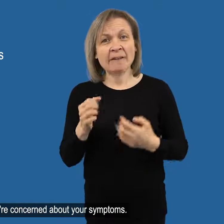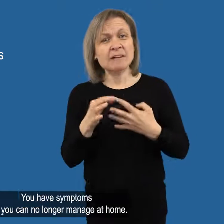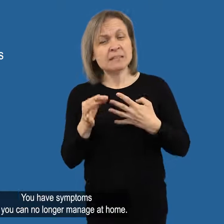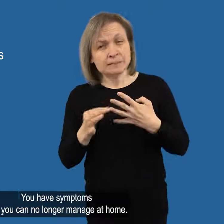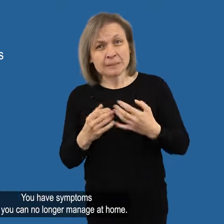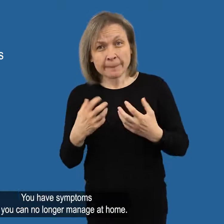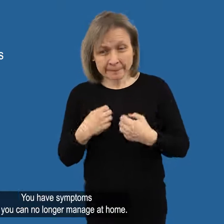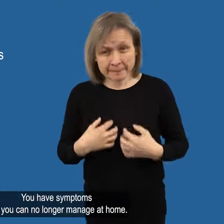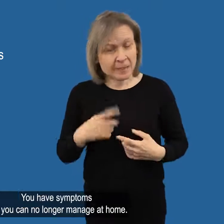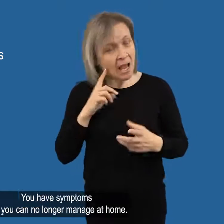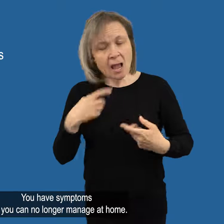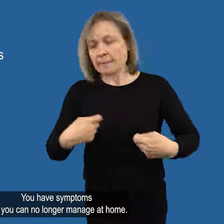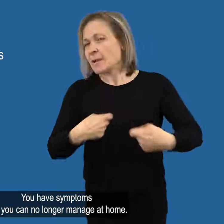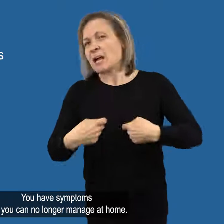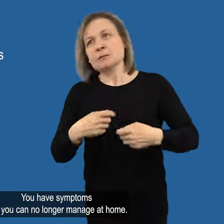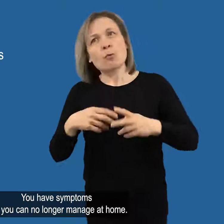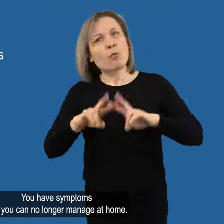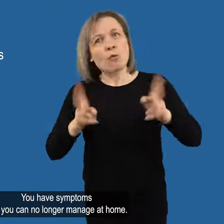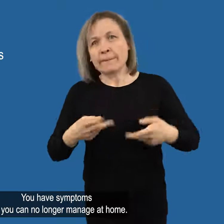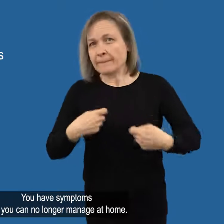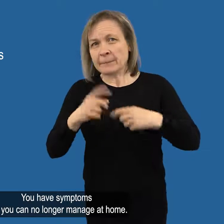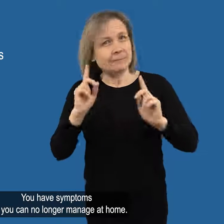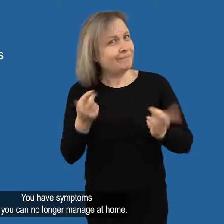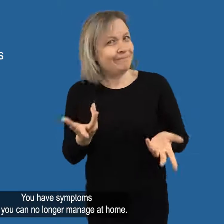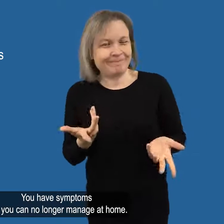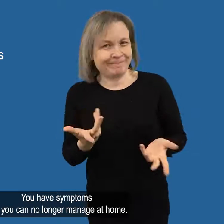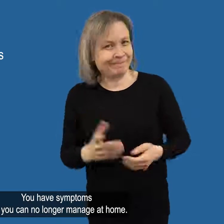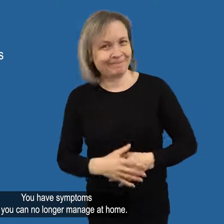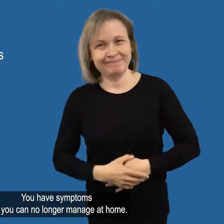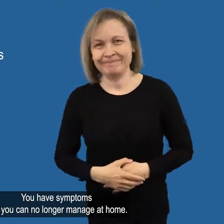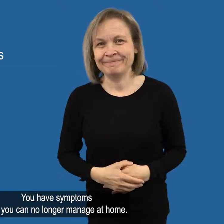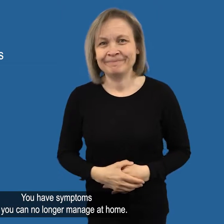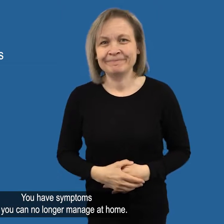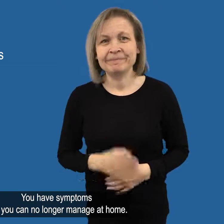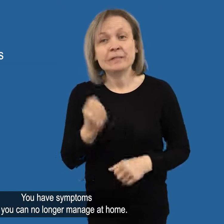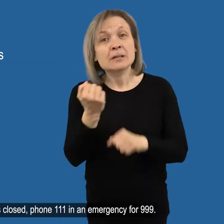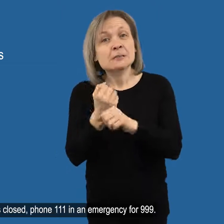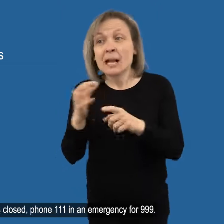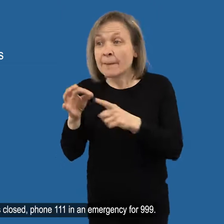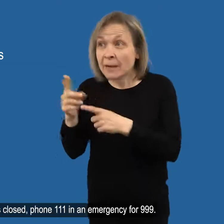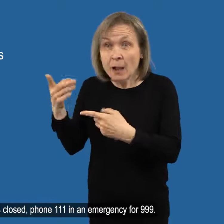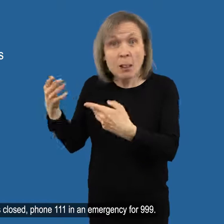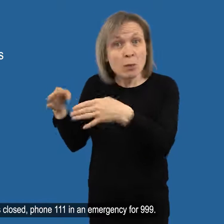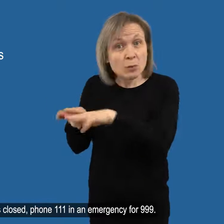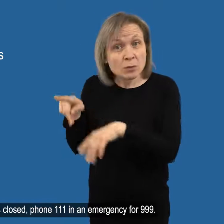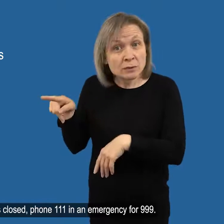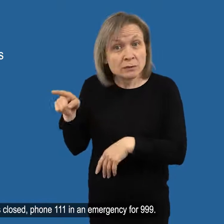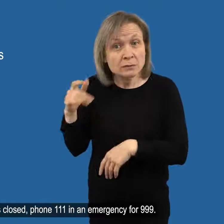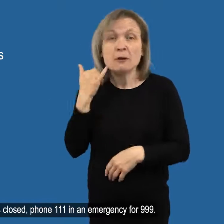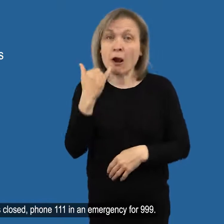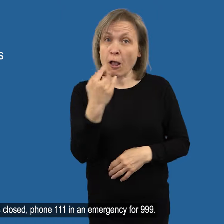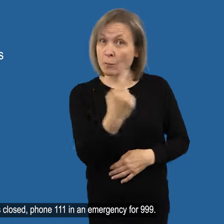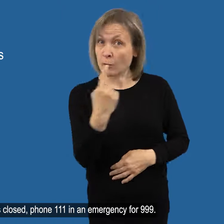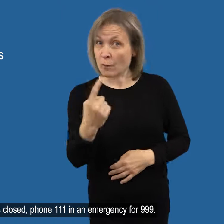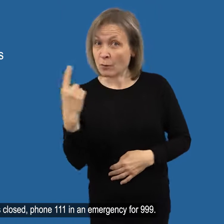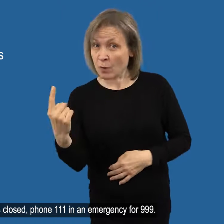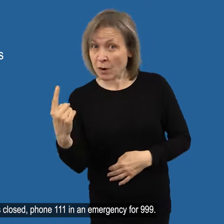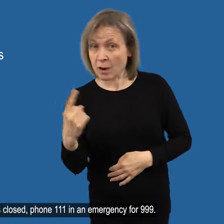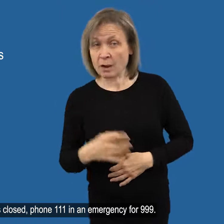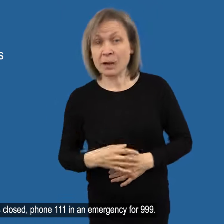You have symptoms that you can no longer manage at home If your GP is closed, phone 111 In